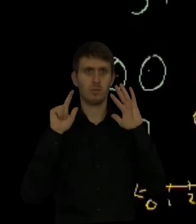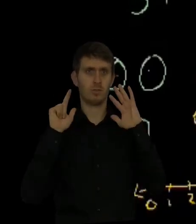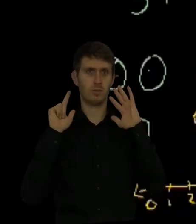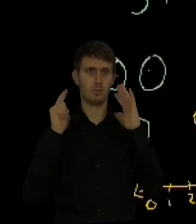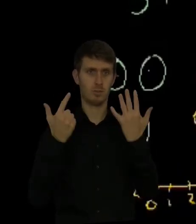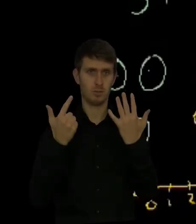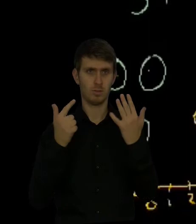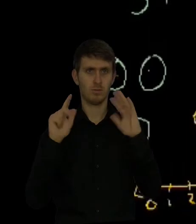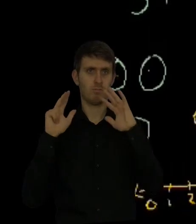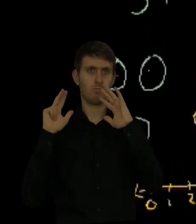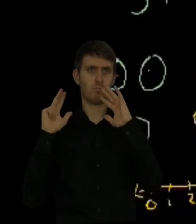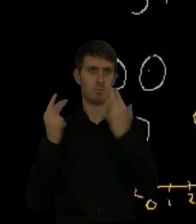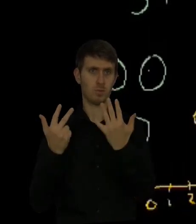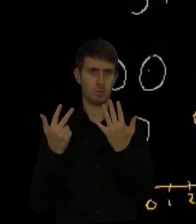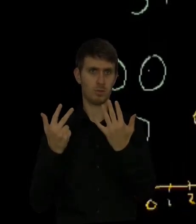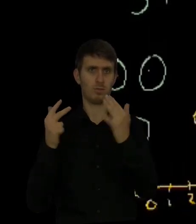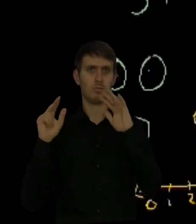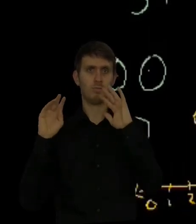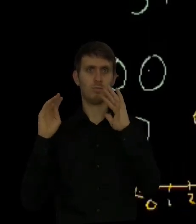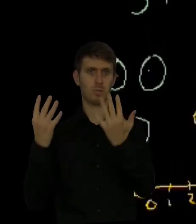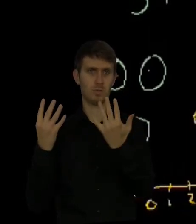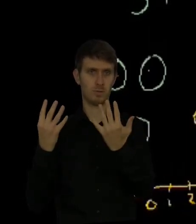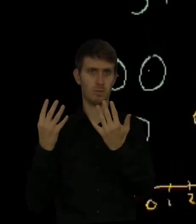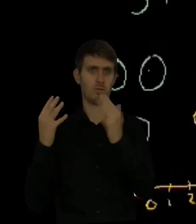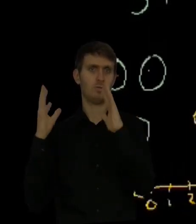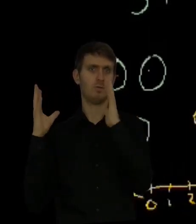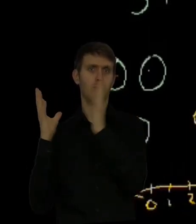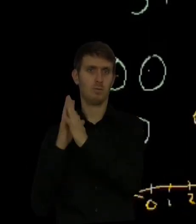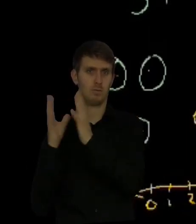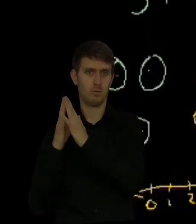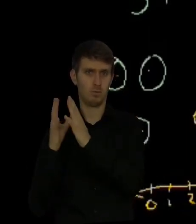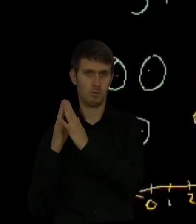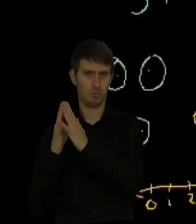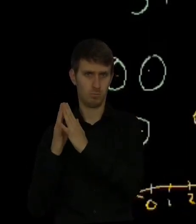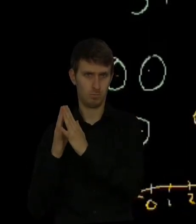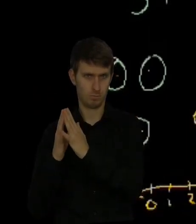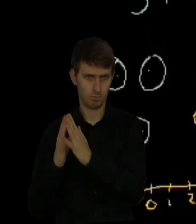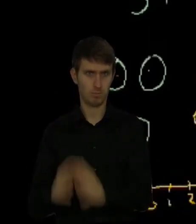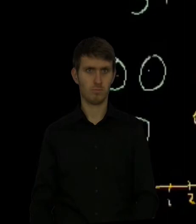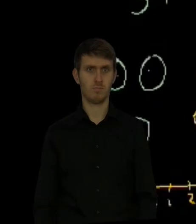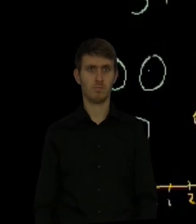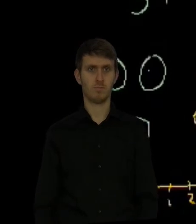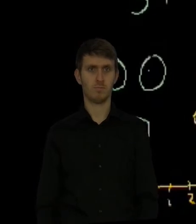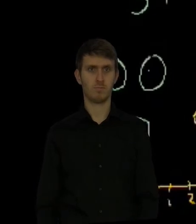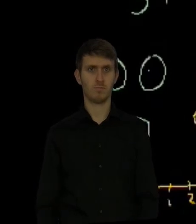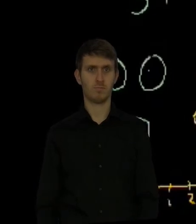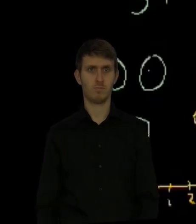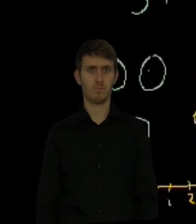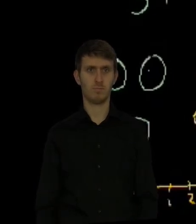5, 6, 7, 8, 9,